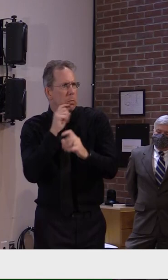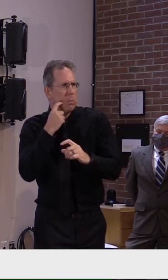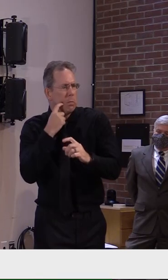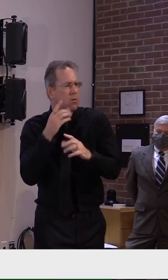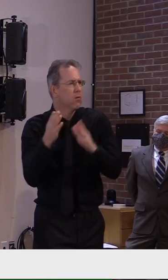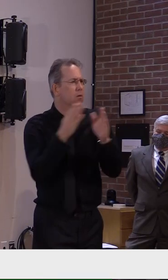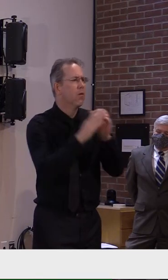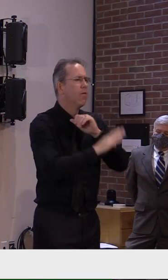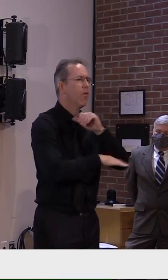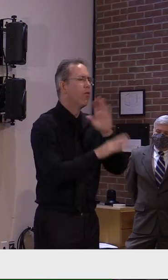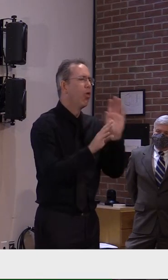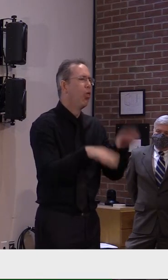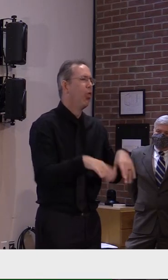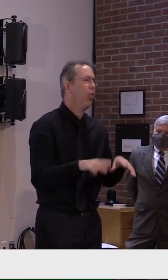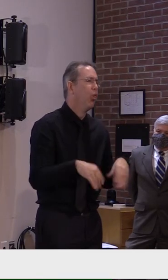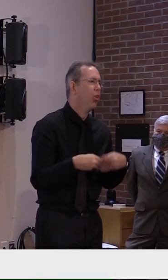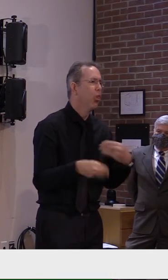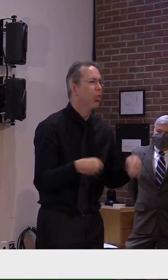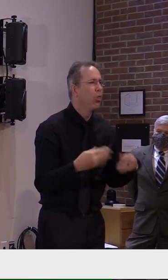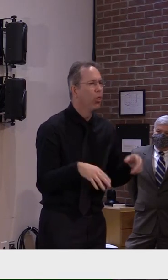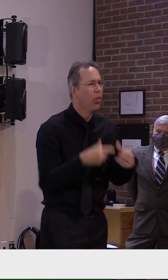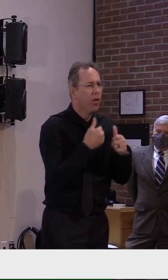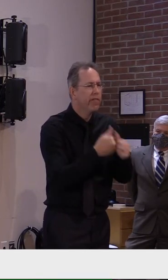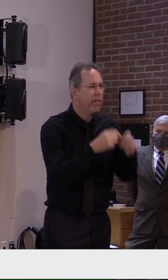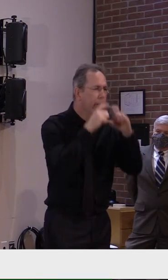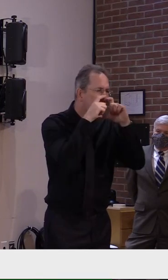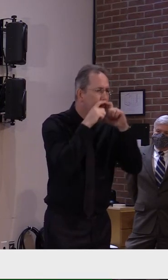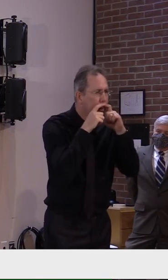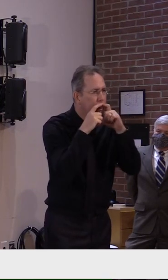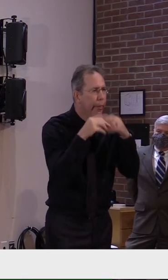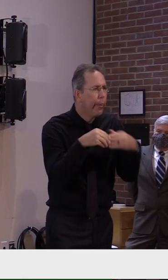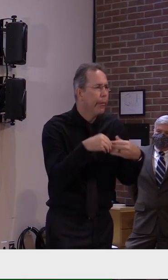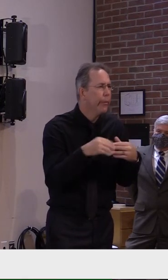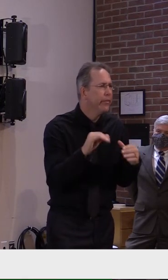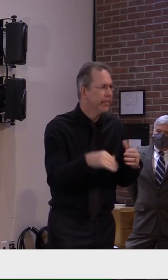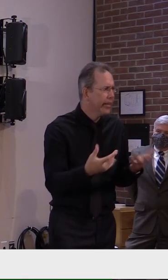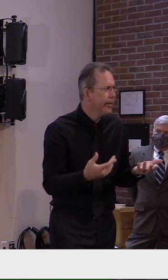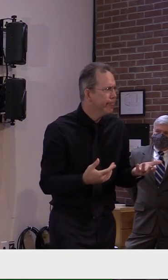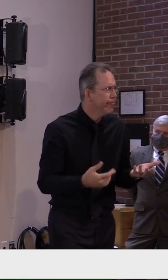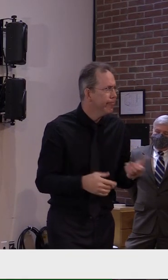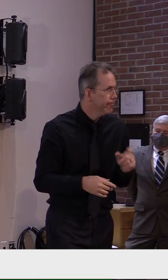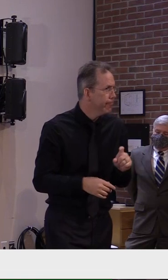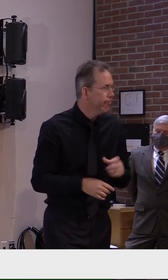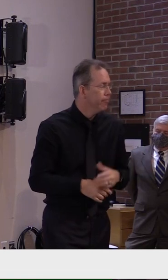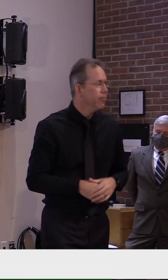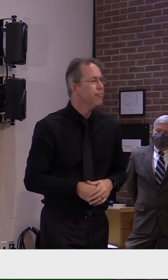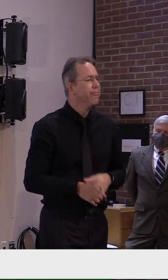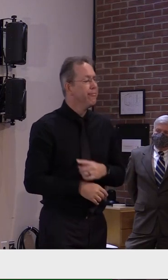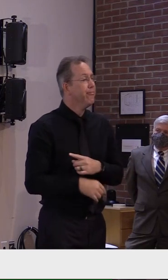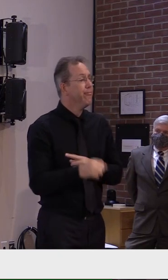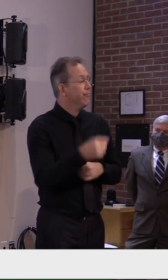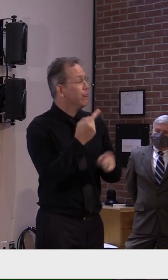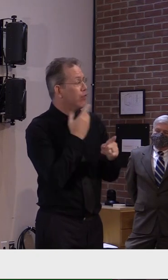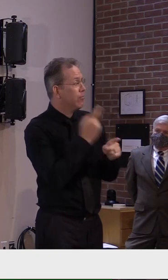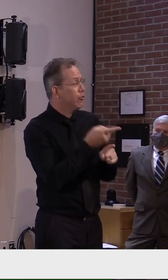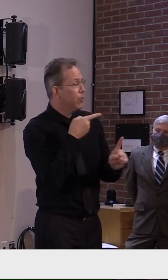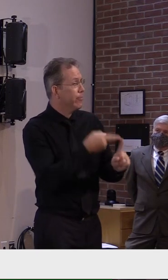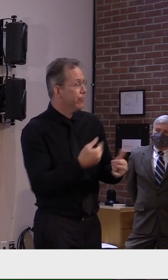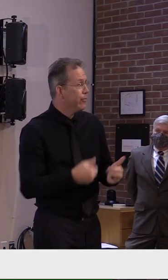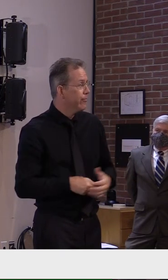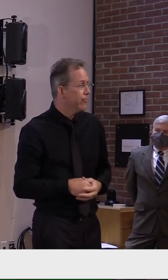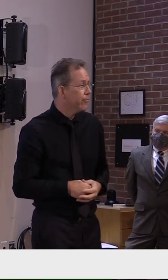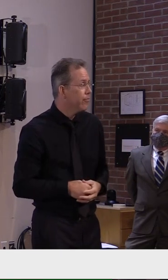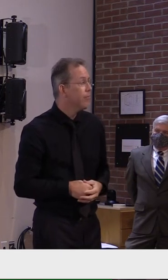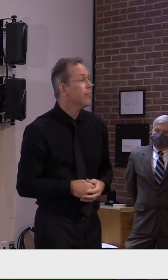To that end, how are our labs doing compared to this past spring? And are we able to handle the amount of tests and positive tests that are coming